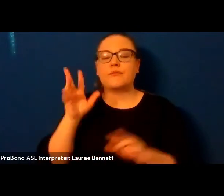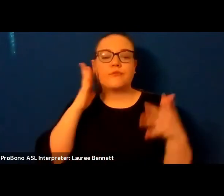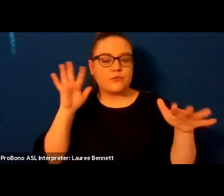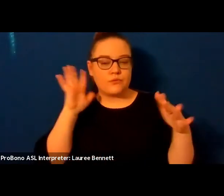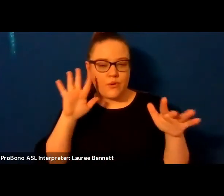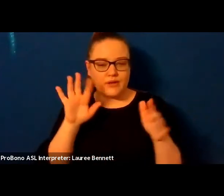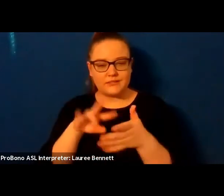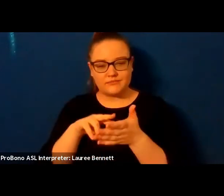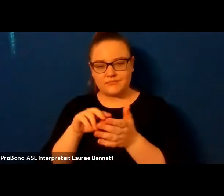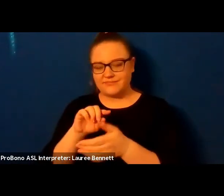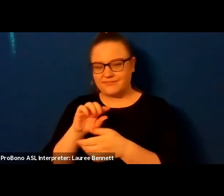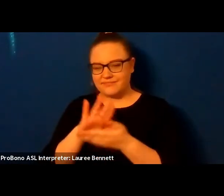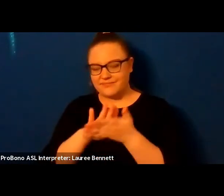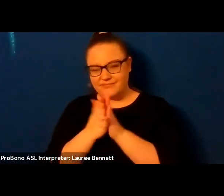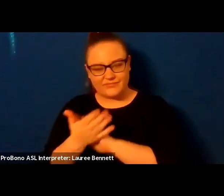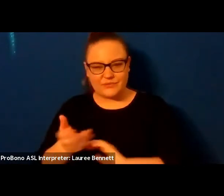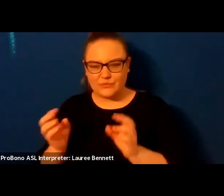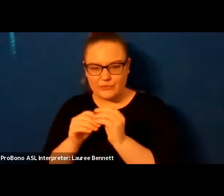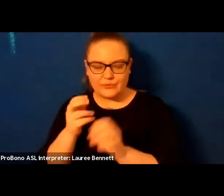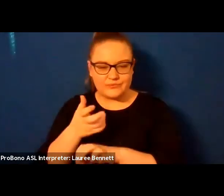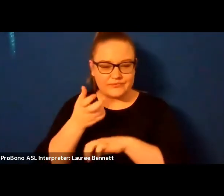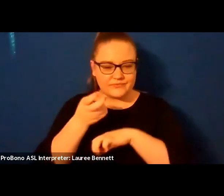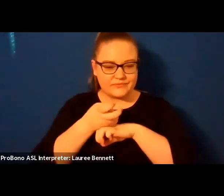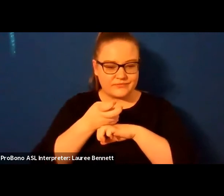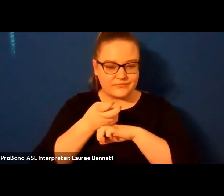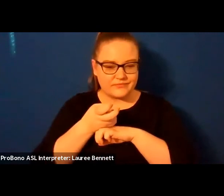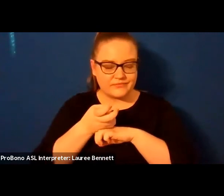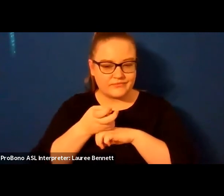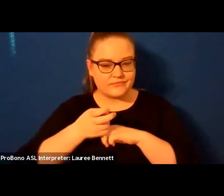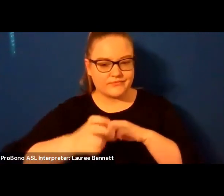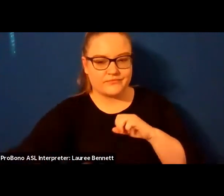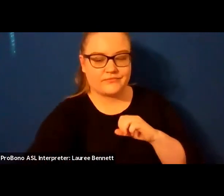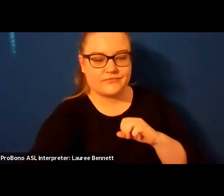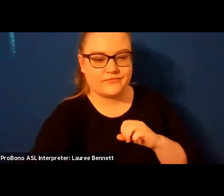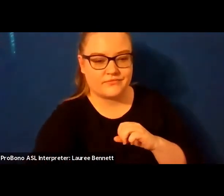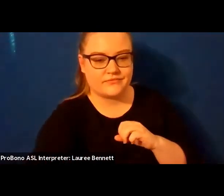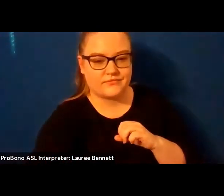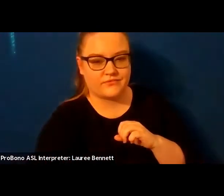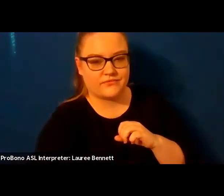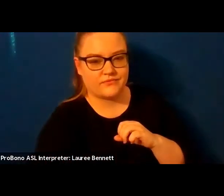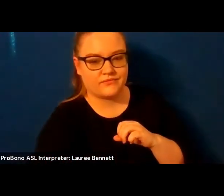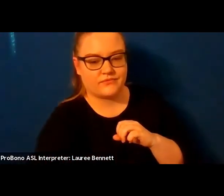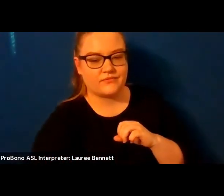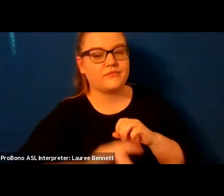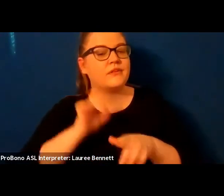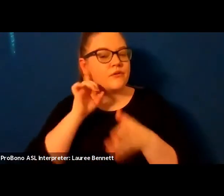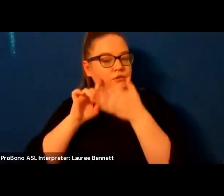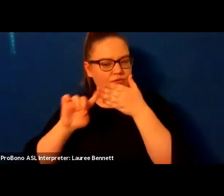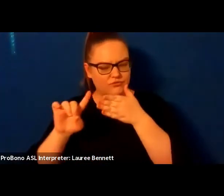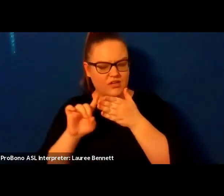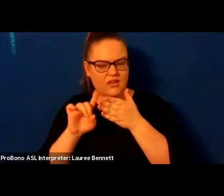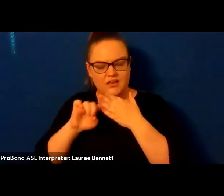you know all about love's austere and lonely offices checking your stools for blood